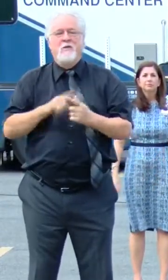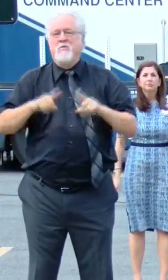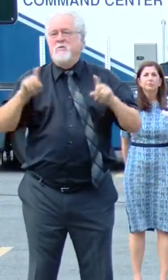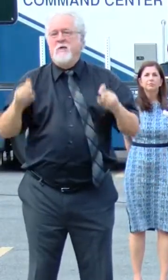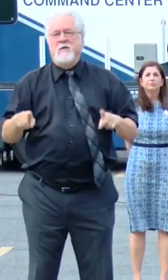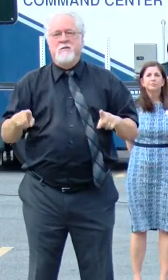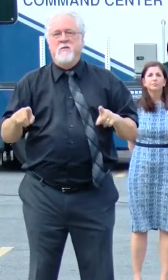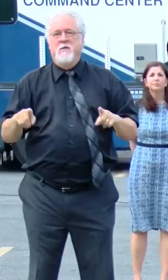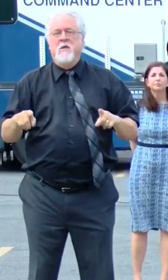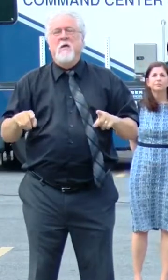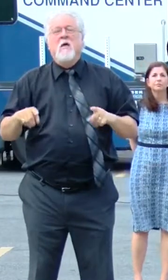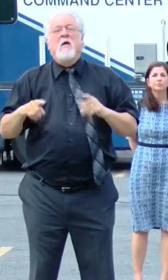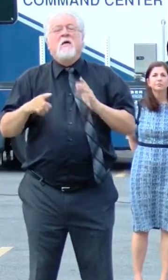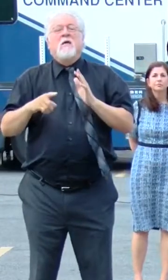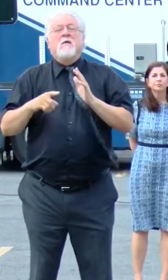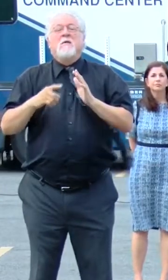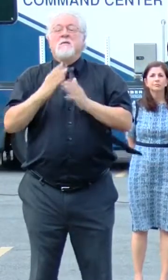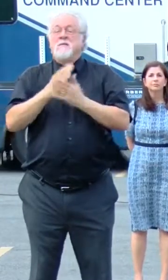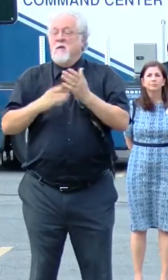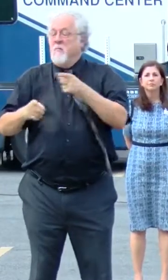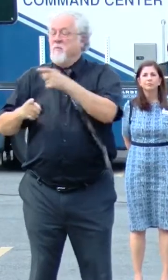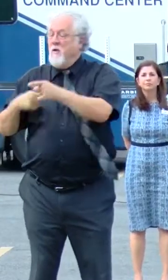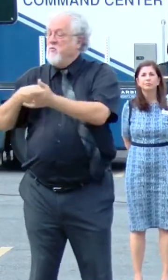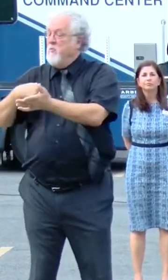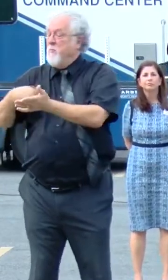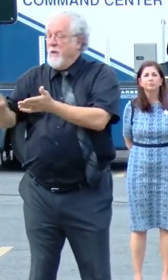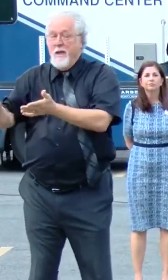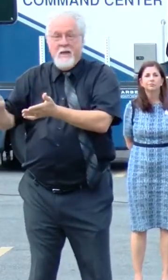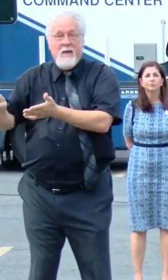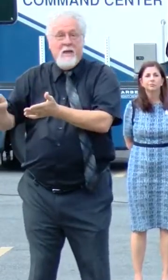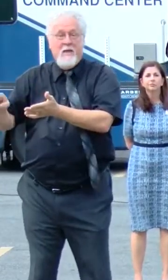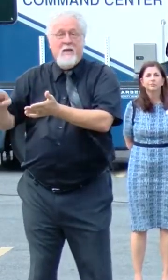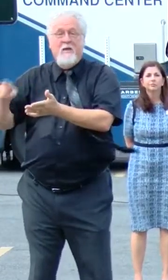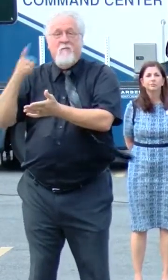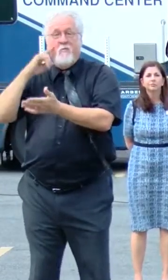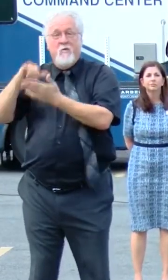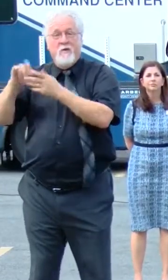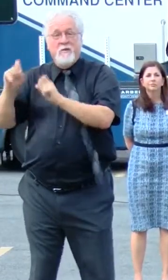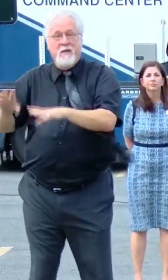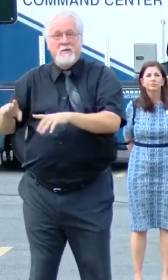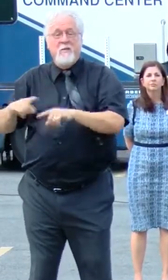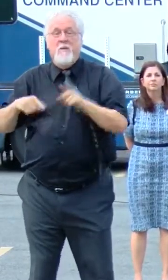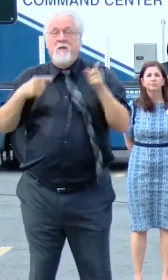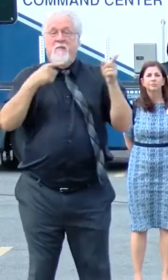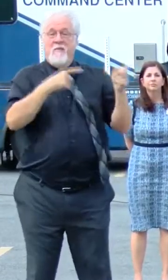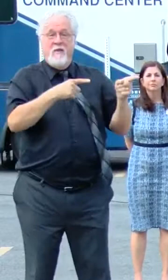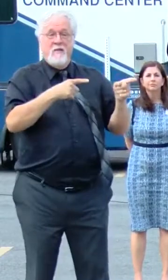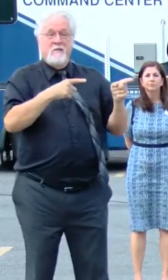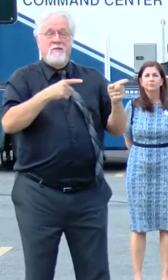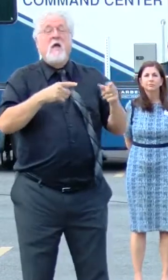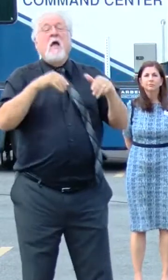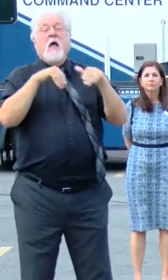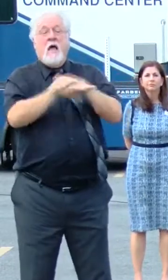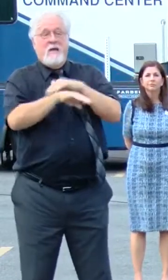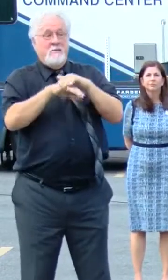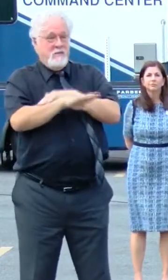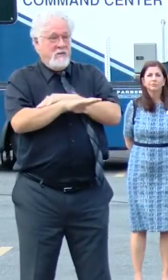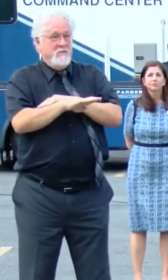tested. Sometimes, in some sites, you have to have money on the front end. So this means that accessibility